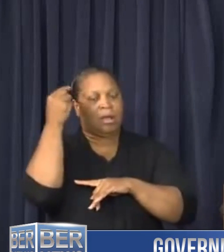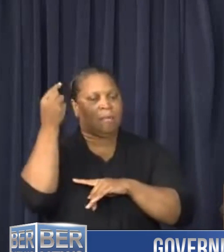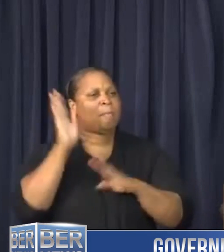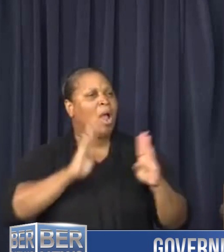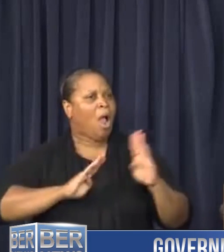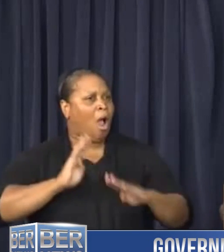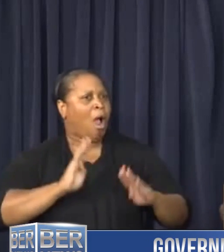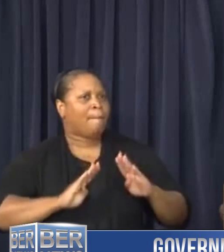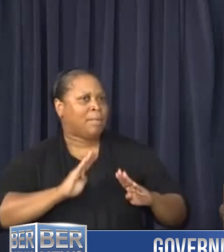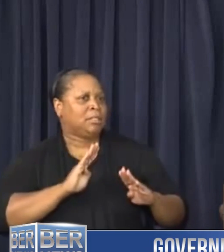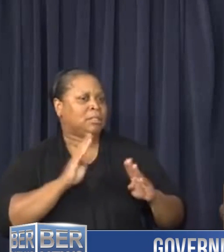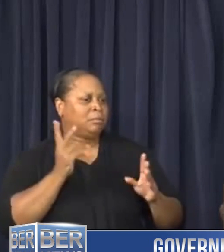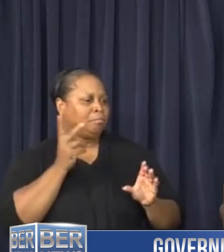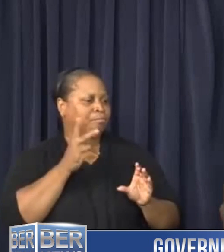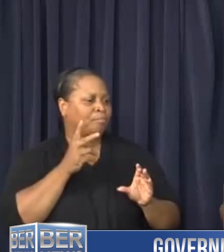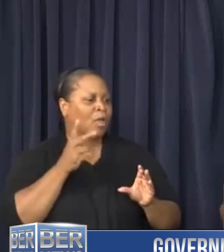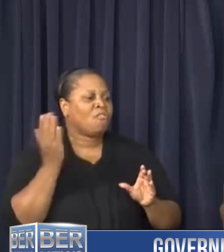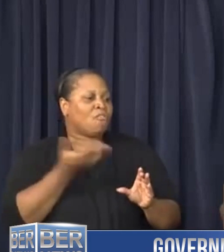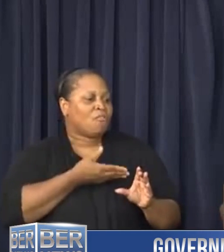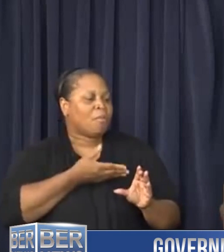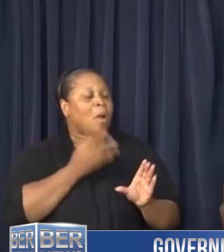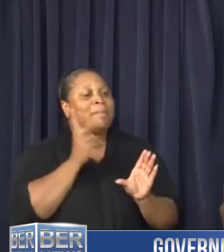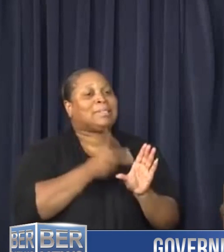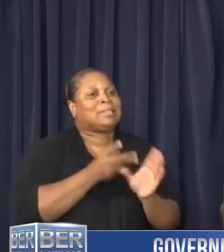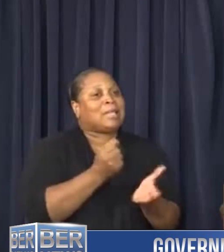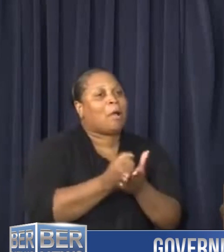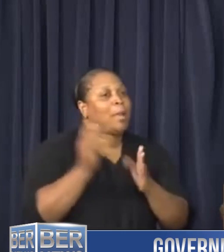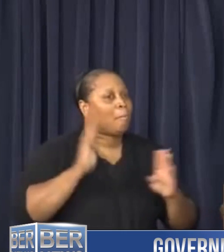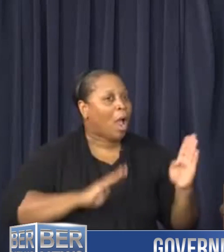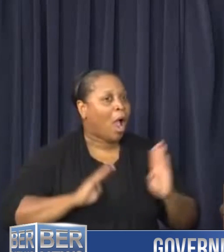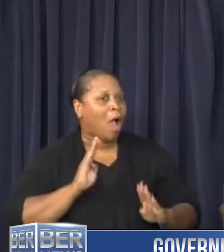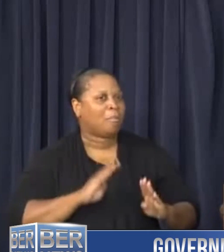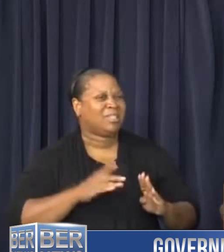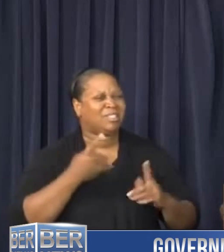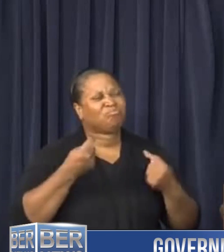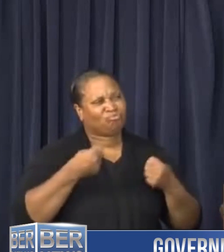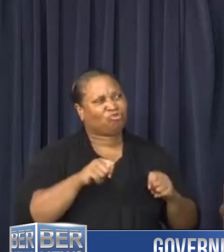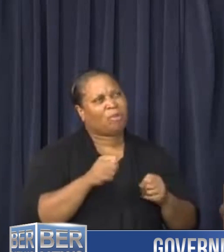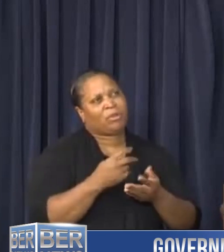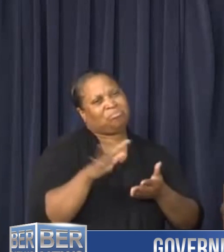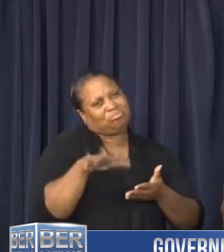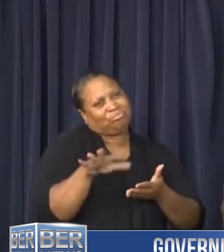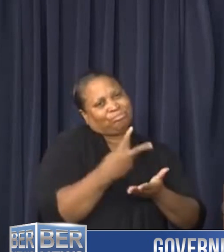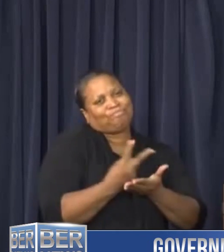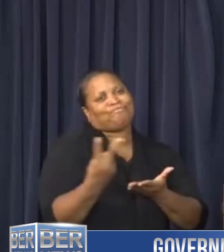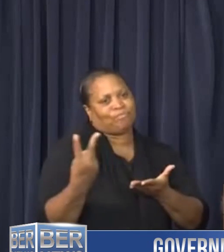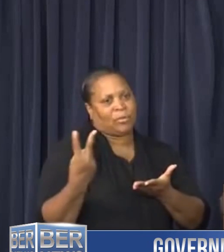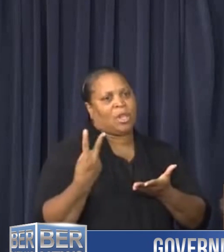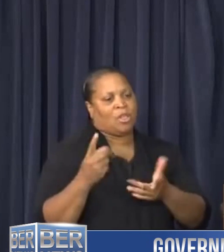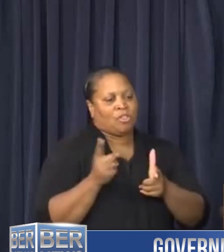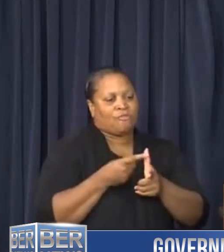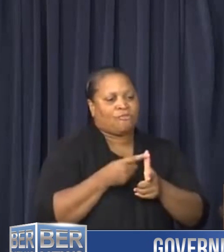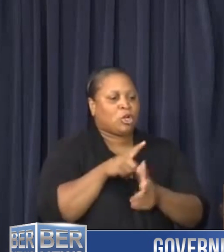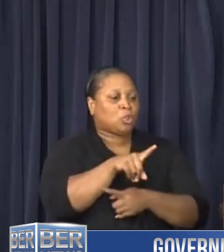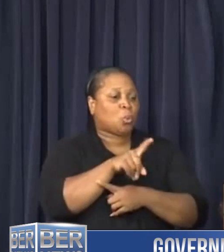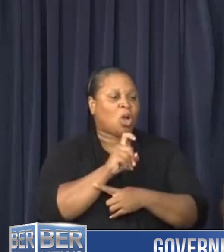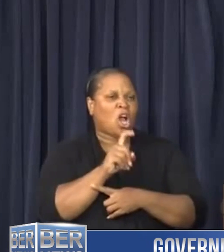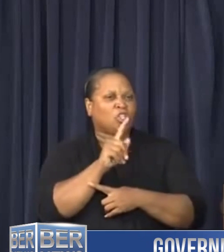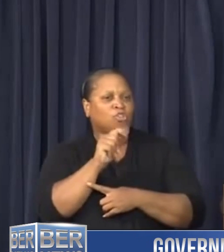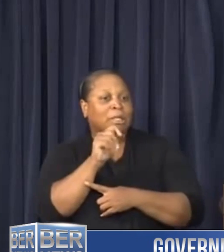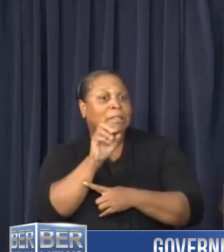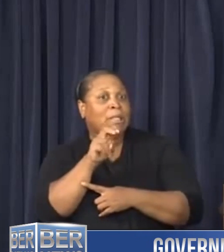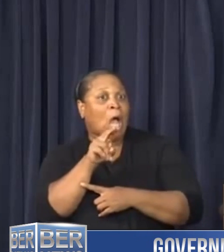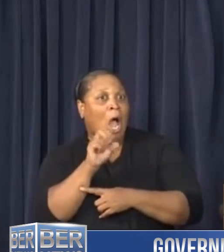relief that, as you know, there was an effort just over two weeks ago. The first 100 tons of goods,